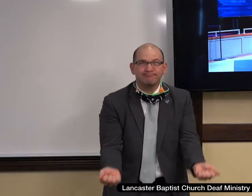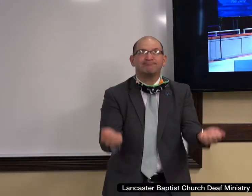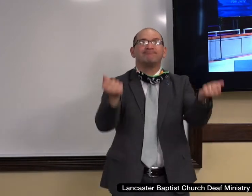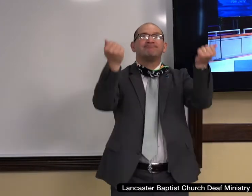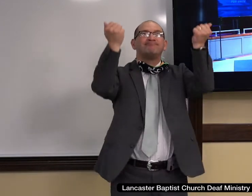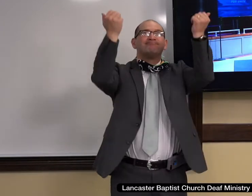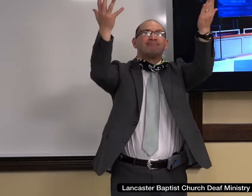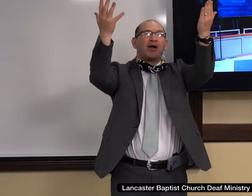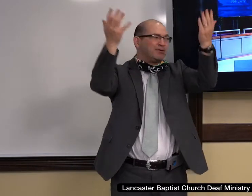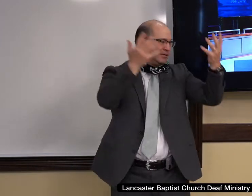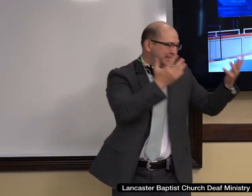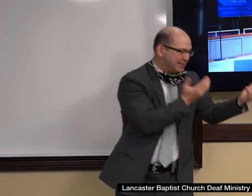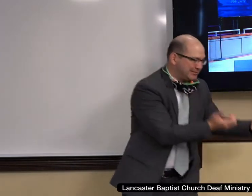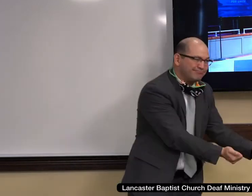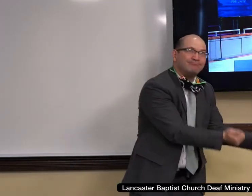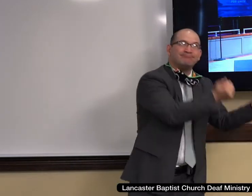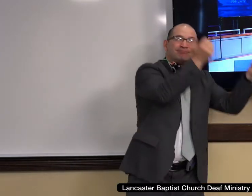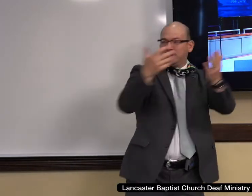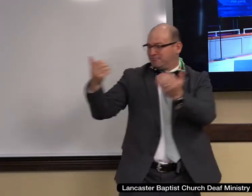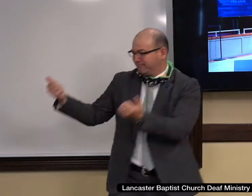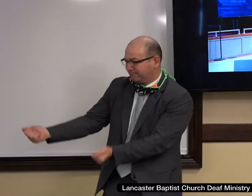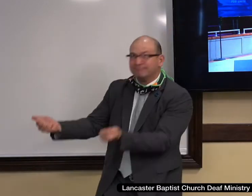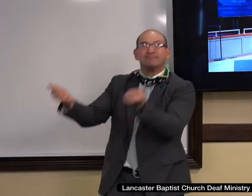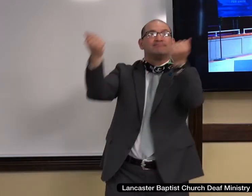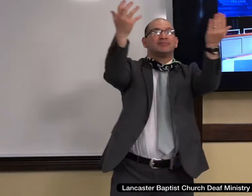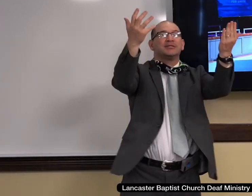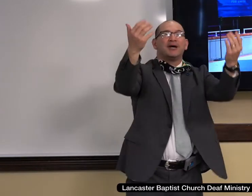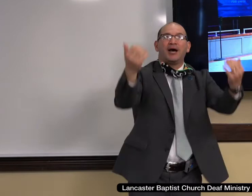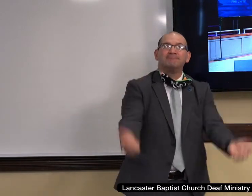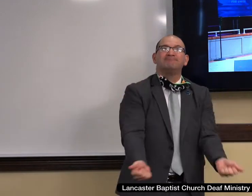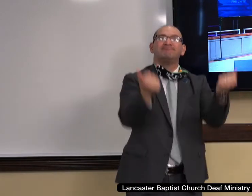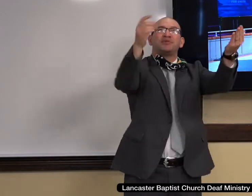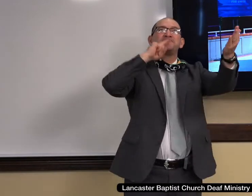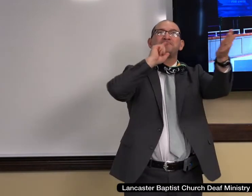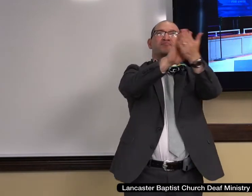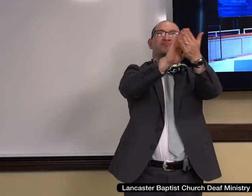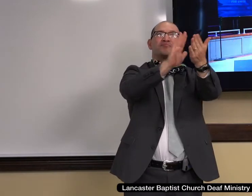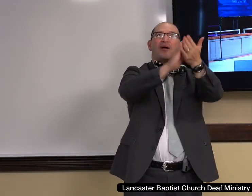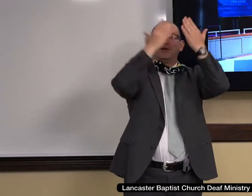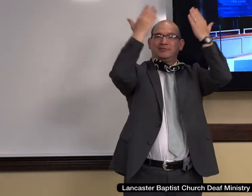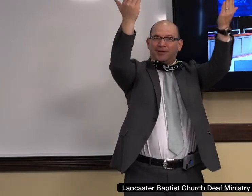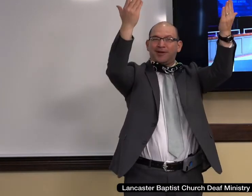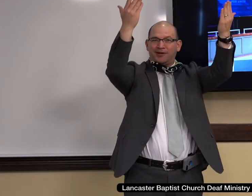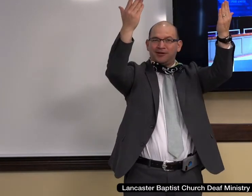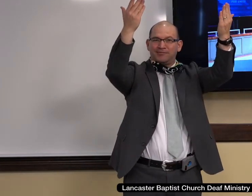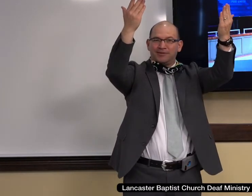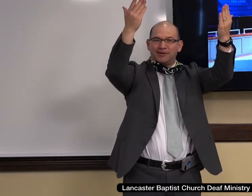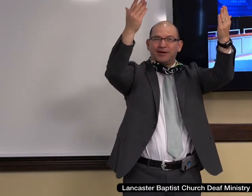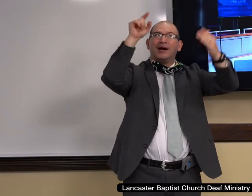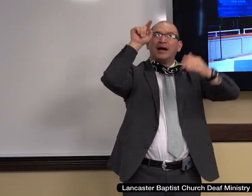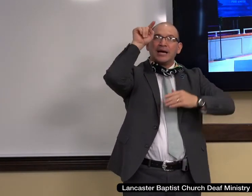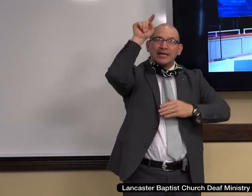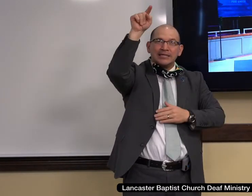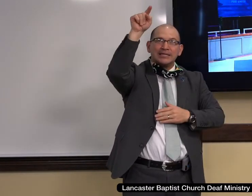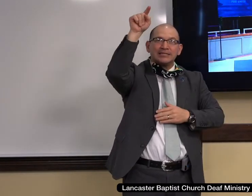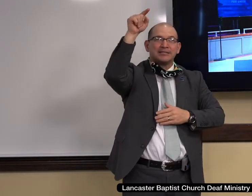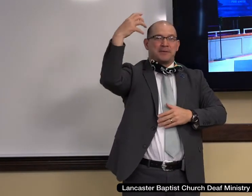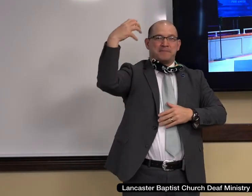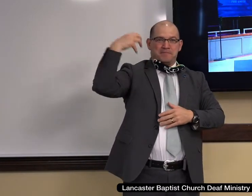We, as a spiritual house, are offering up sacrifices to him, the owner of the house, the Lord